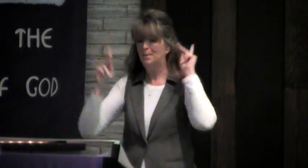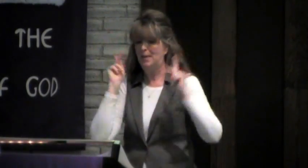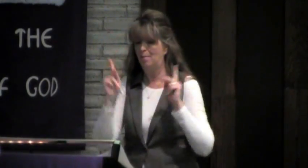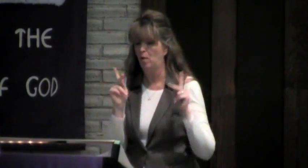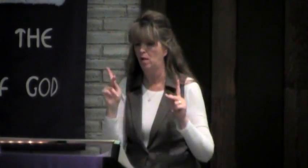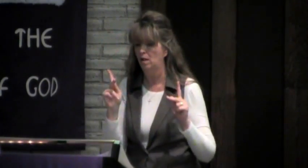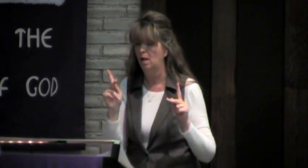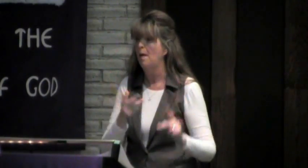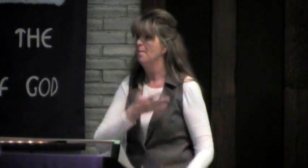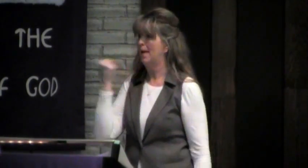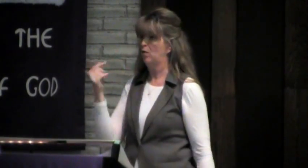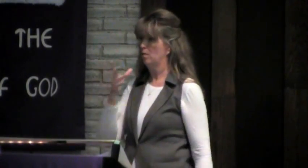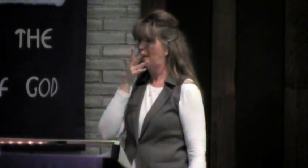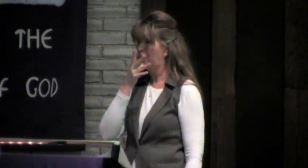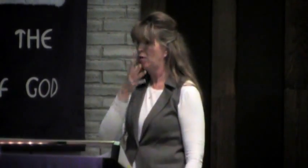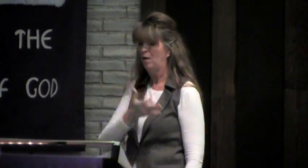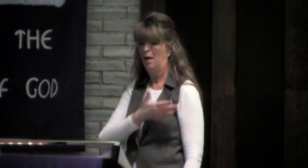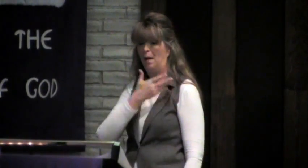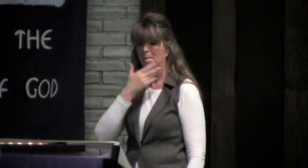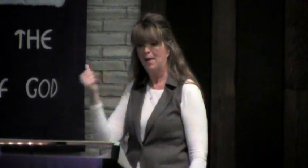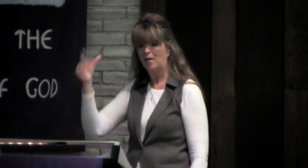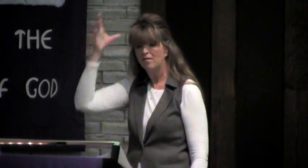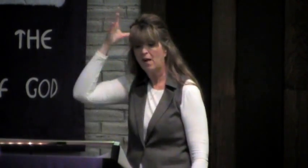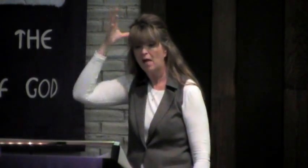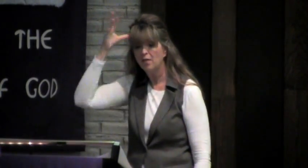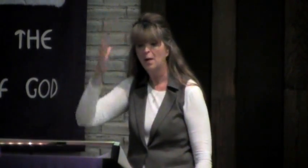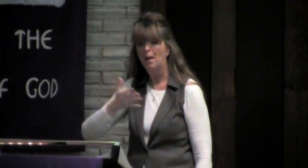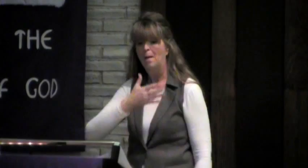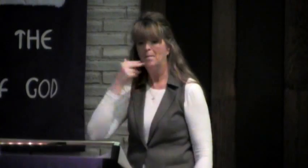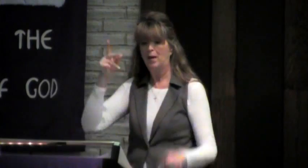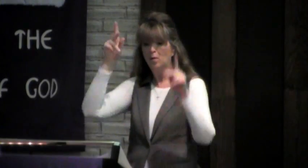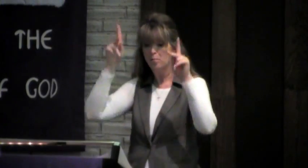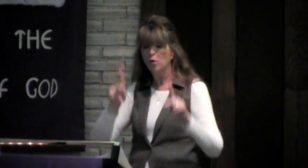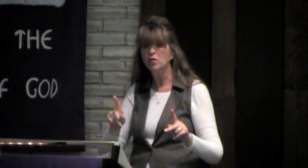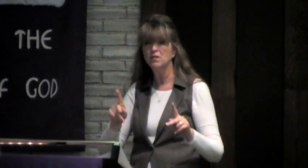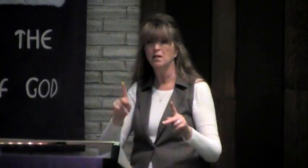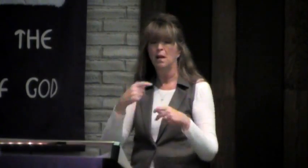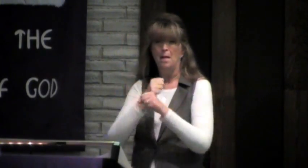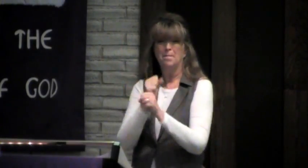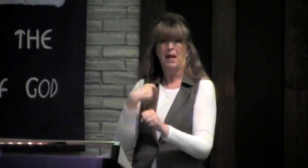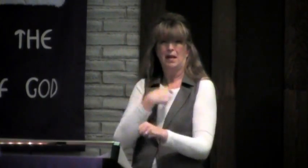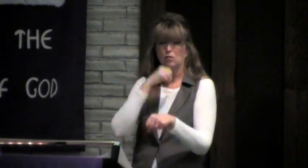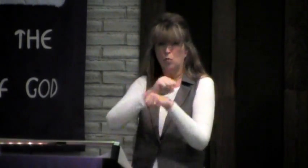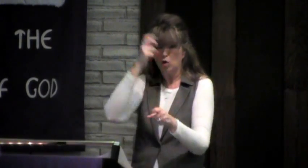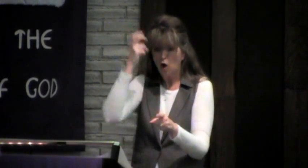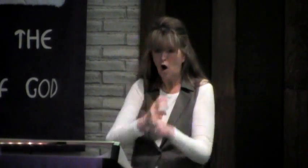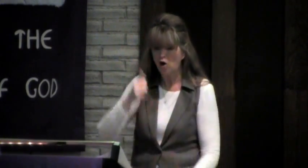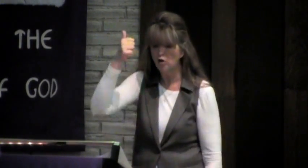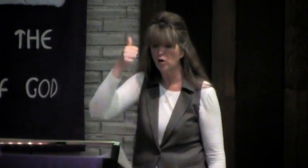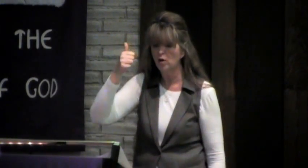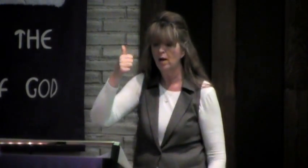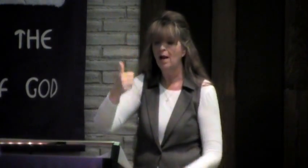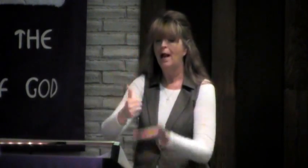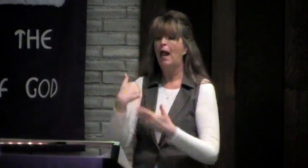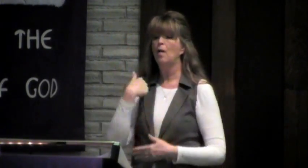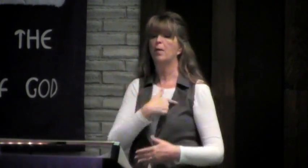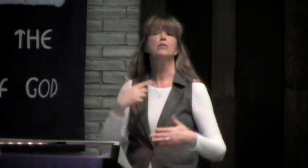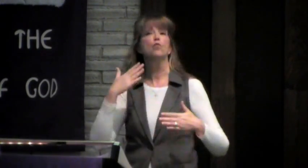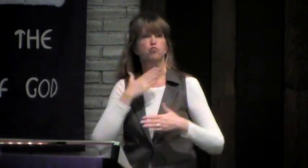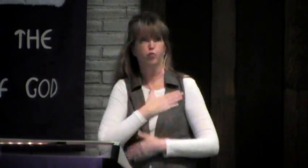better people. They make us a better mother or a better father, a better person in general. They make us work harder.